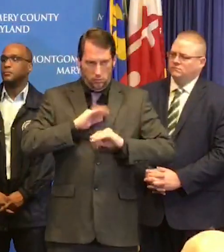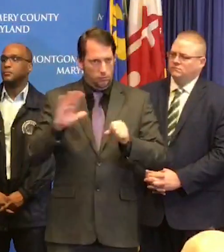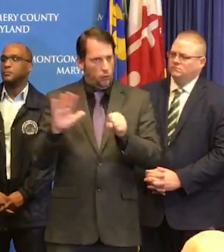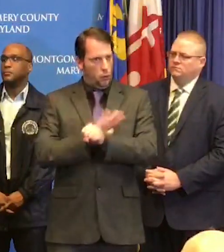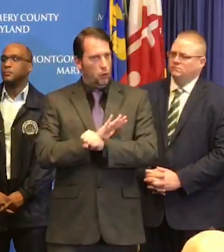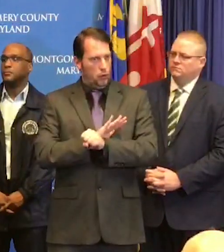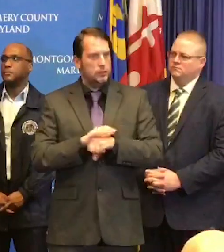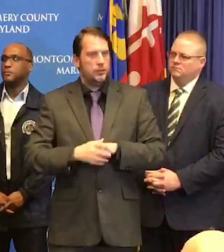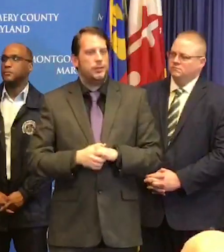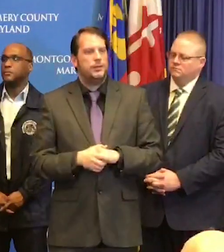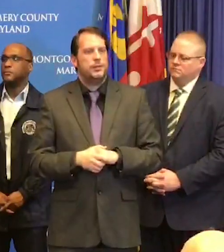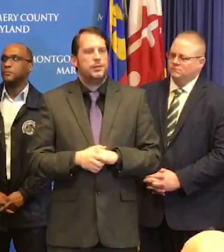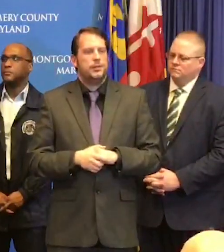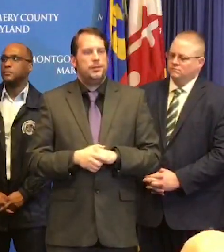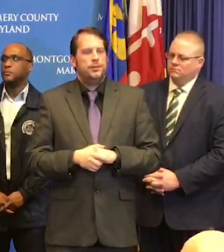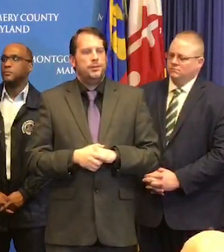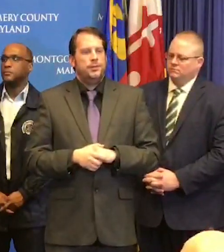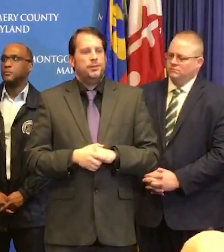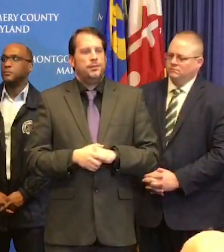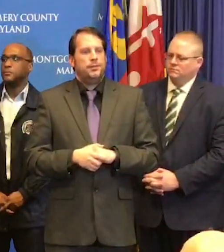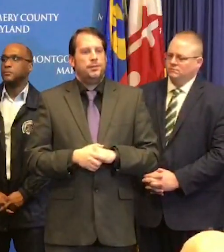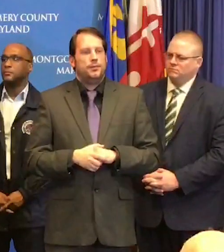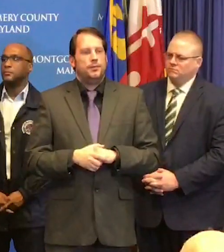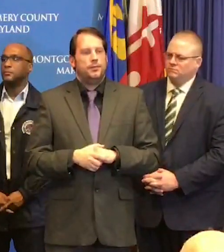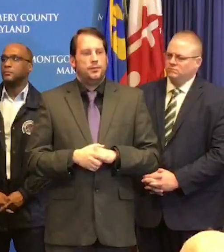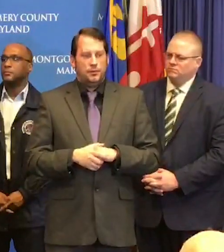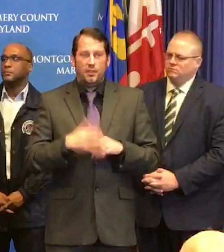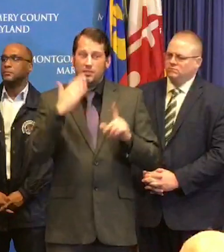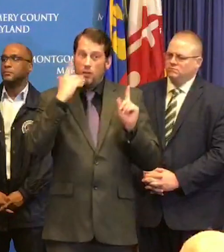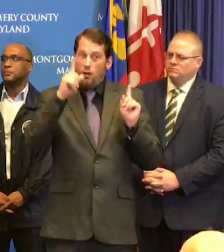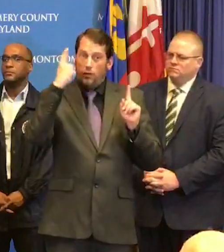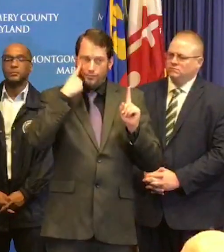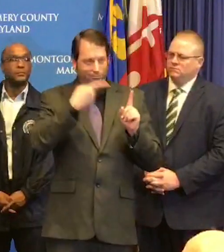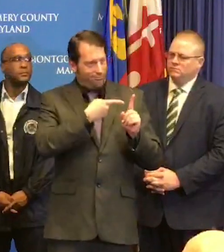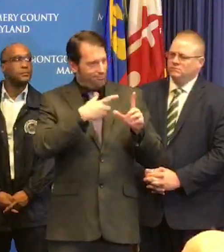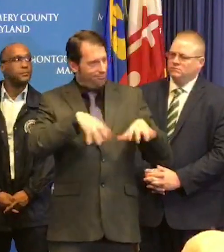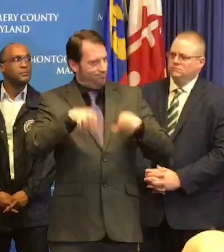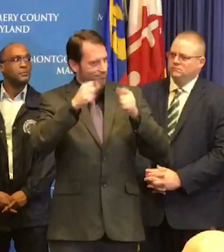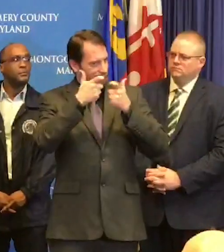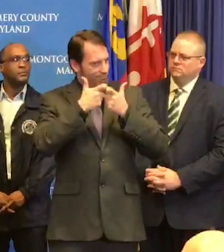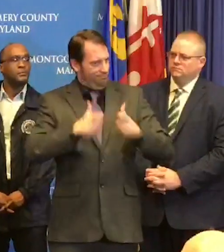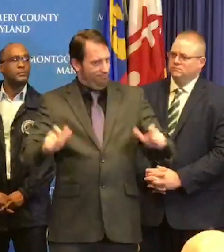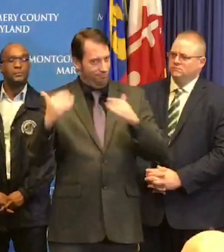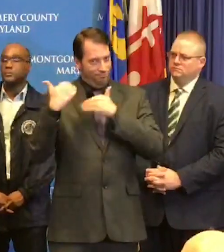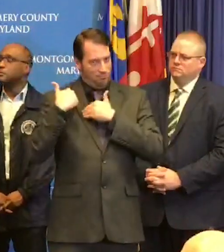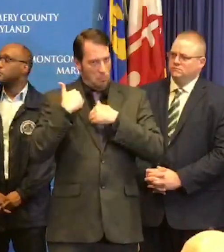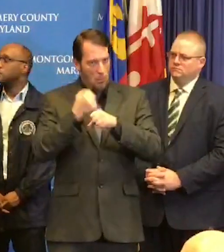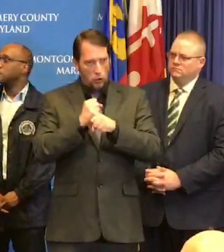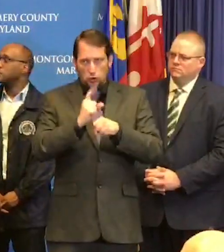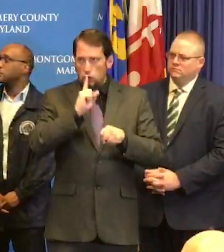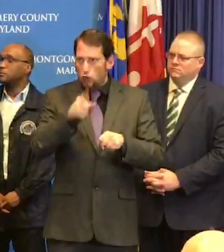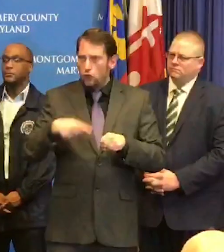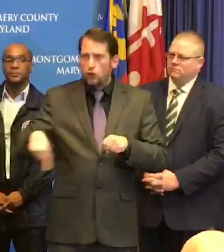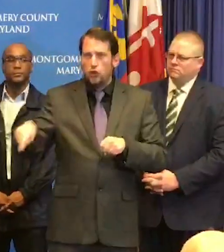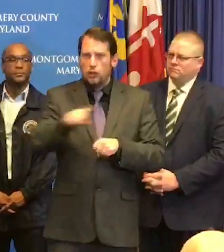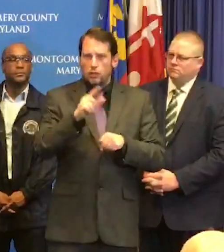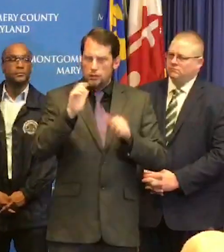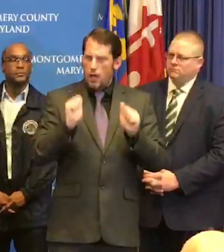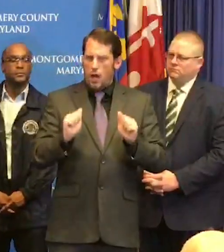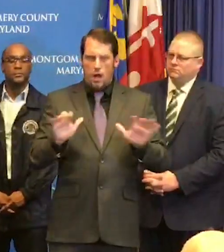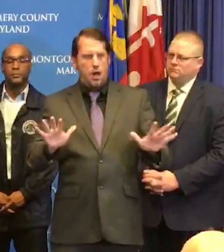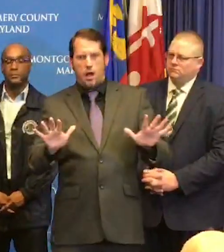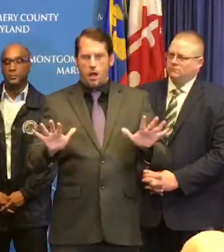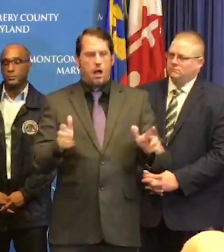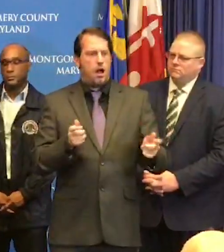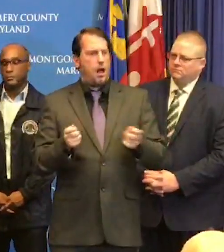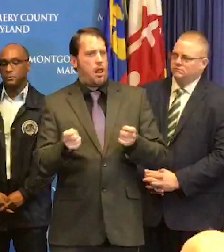government's got a huge responsibility in this in making sure that people can handle it. But we want people to do the responsible thing. idea of